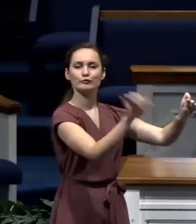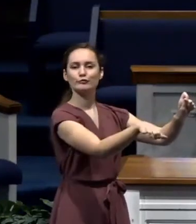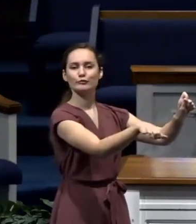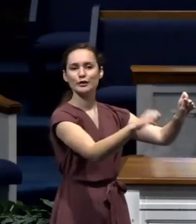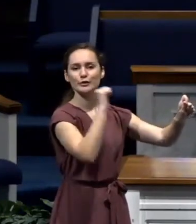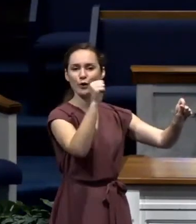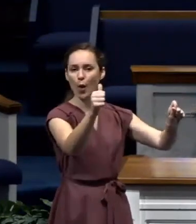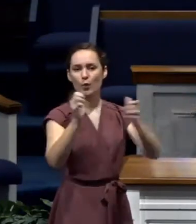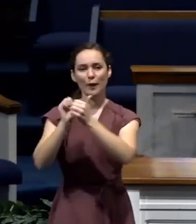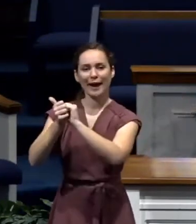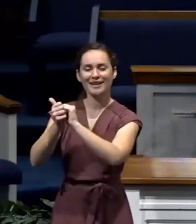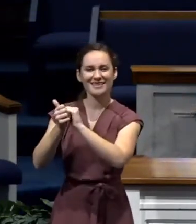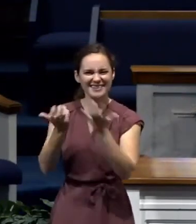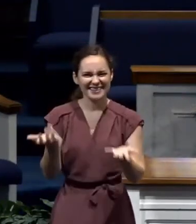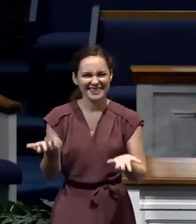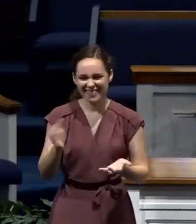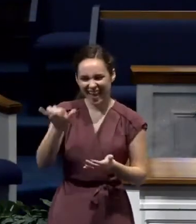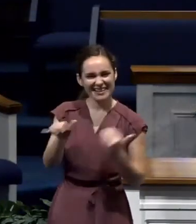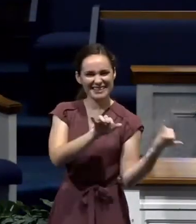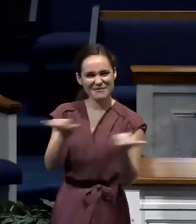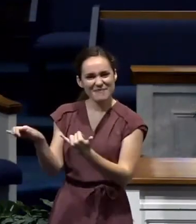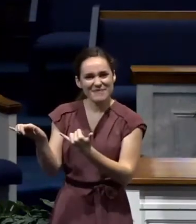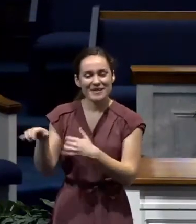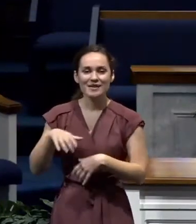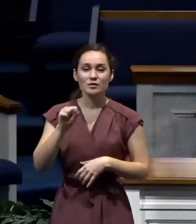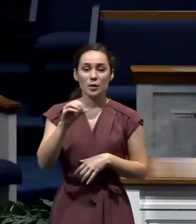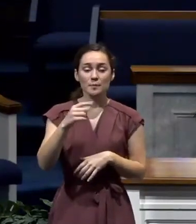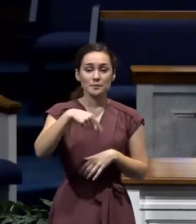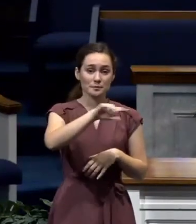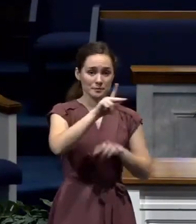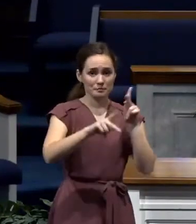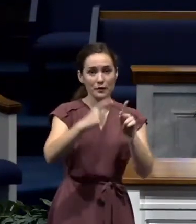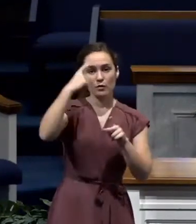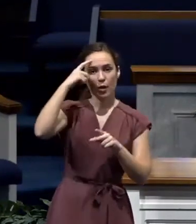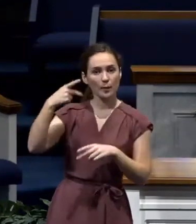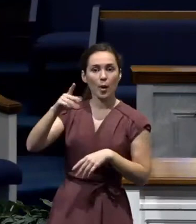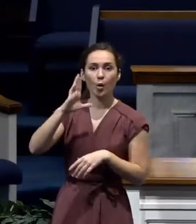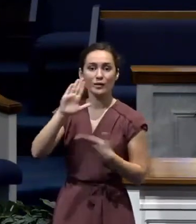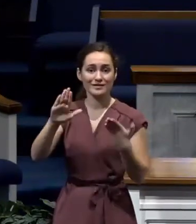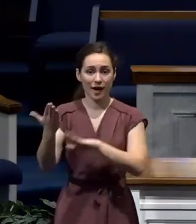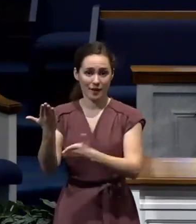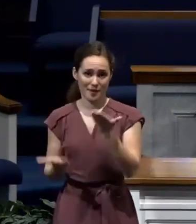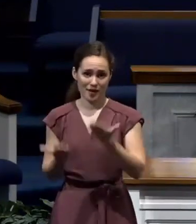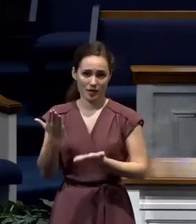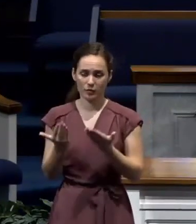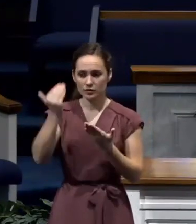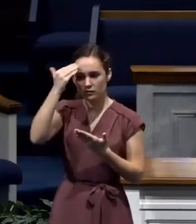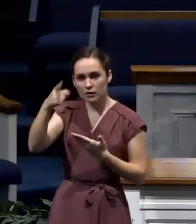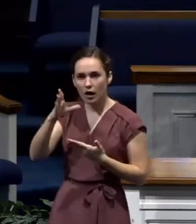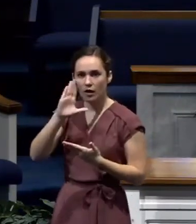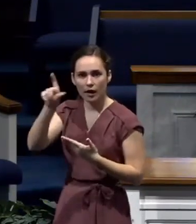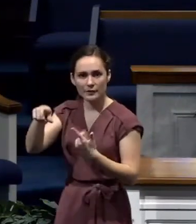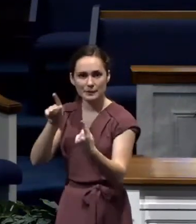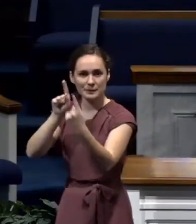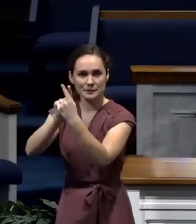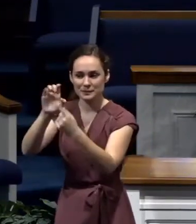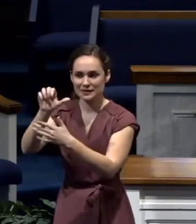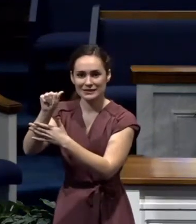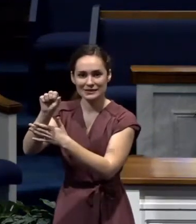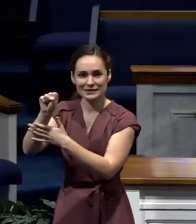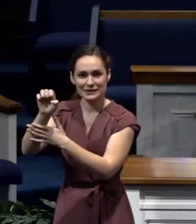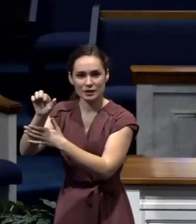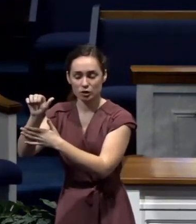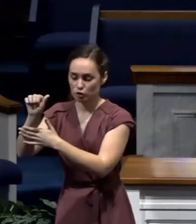concerned that Paul may die. They knew that he was going to have to appear before Caesar. And so they were struggling with all these